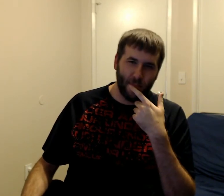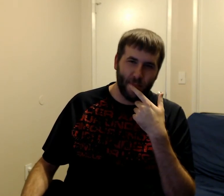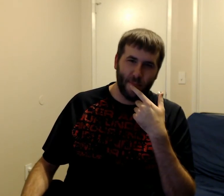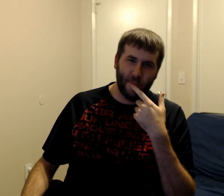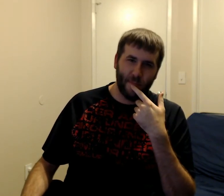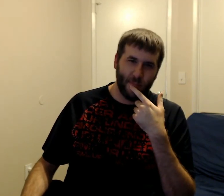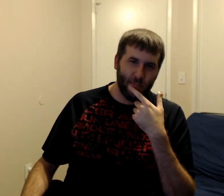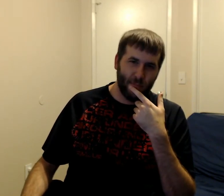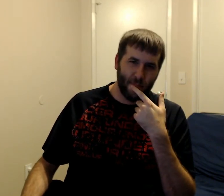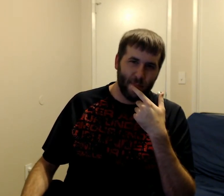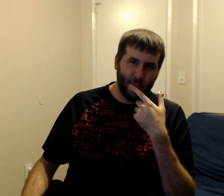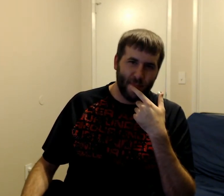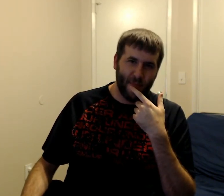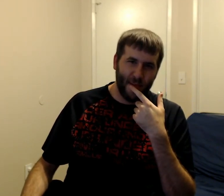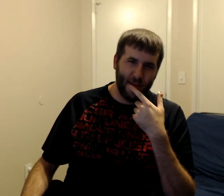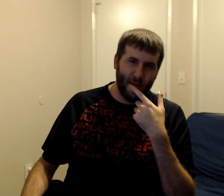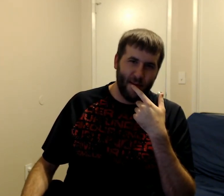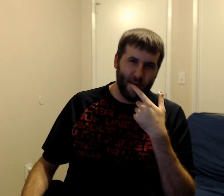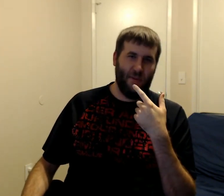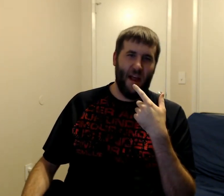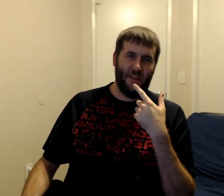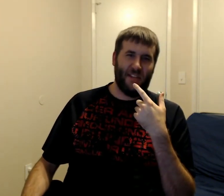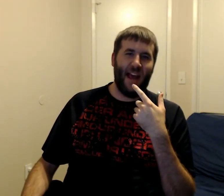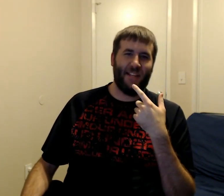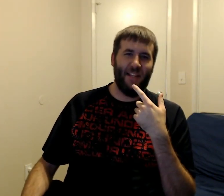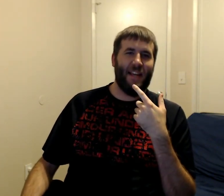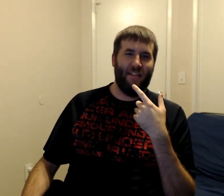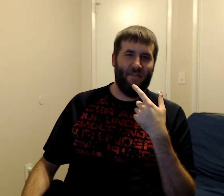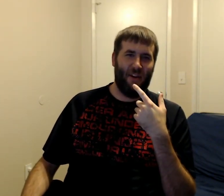Okay. So now there's gasoline involved.